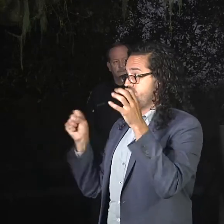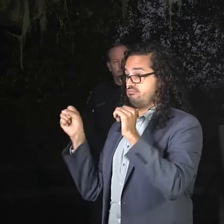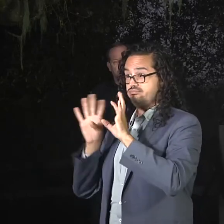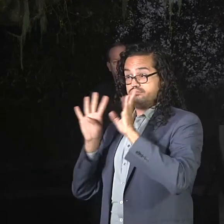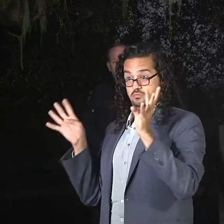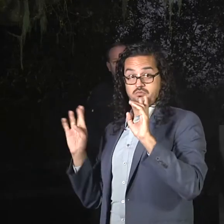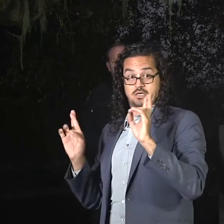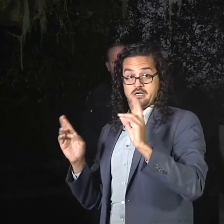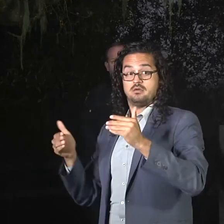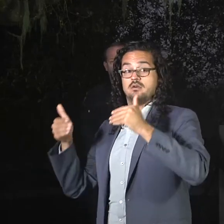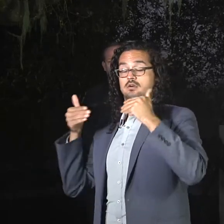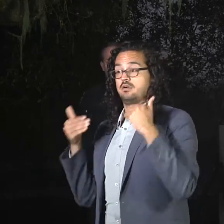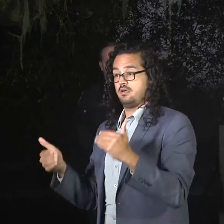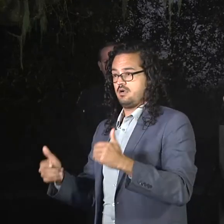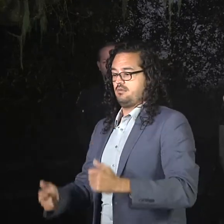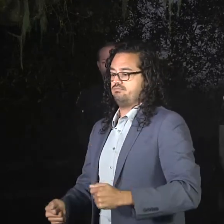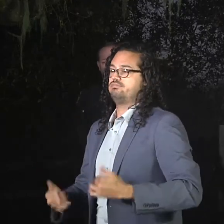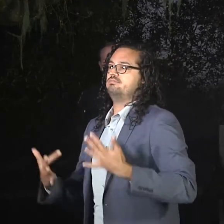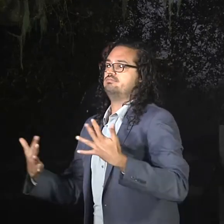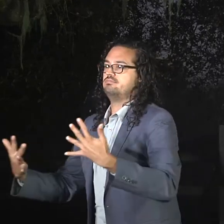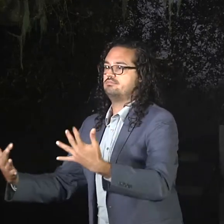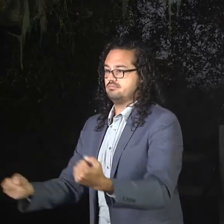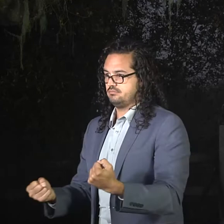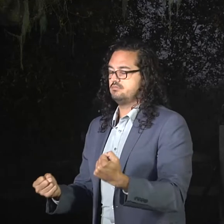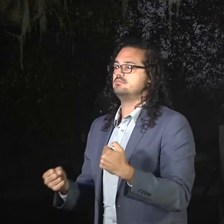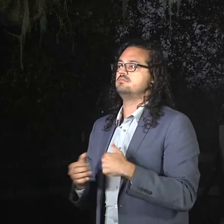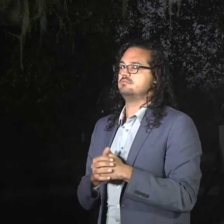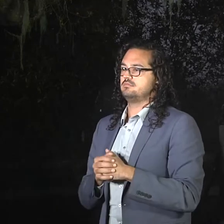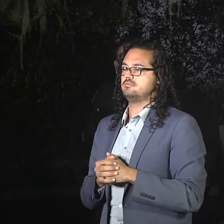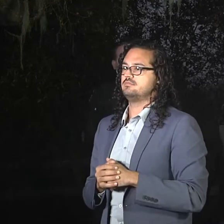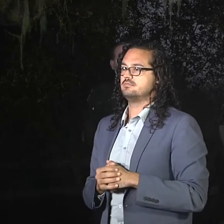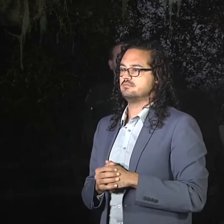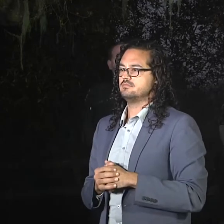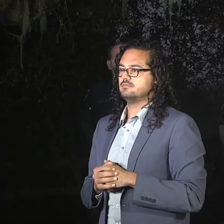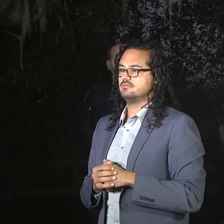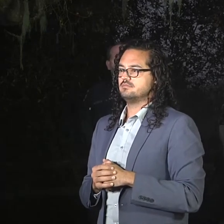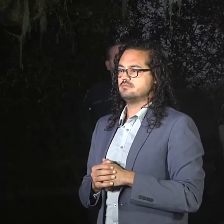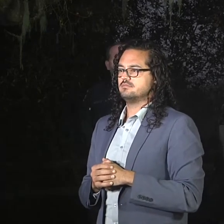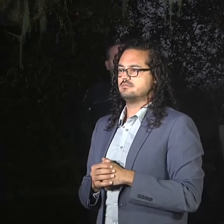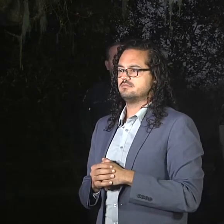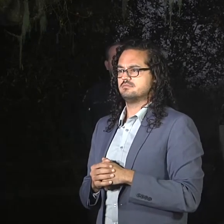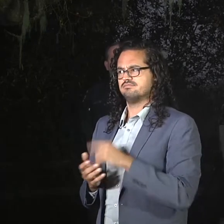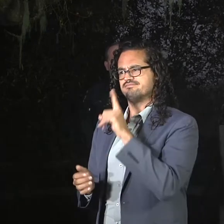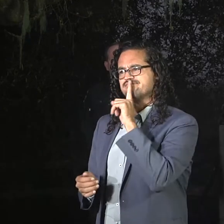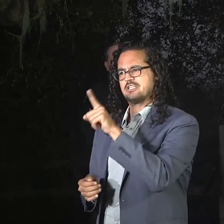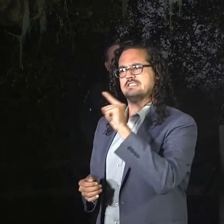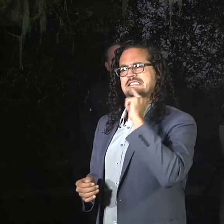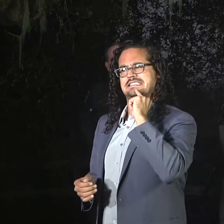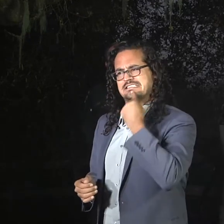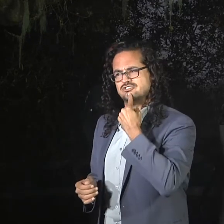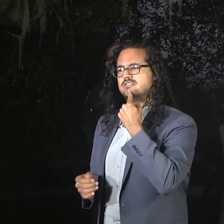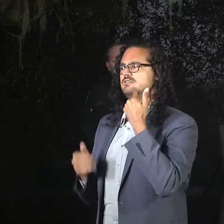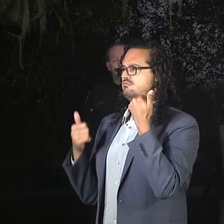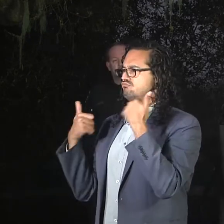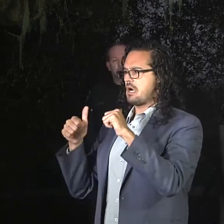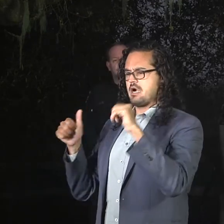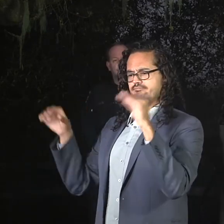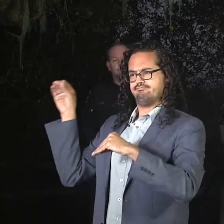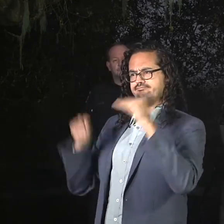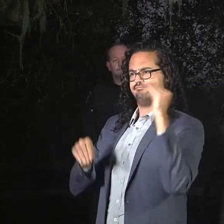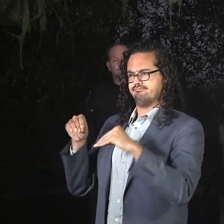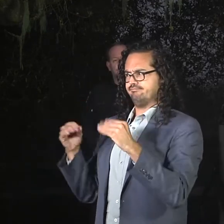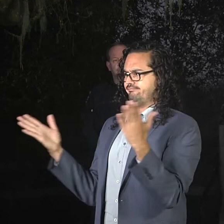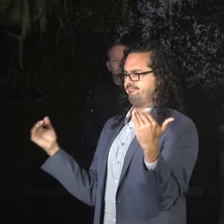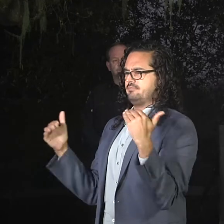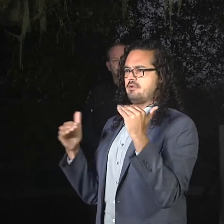put them into play. We do that because we take it seriously. And especially when we're working around communities, population centers. So, I can assure you, you